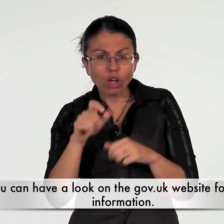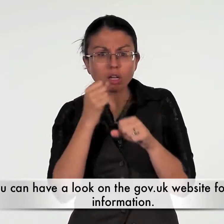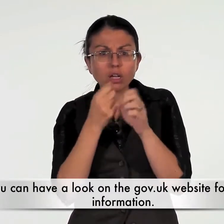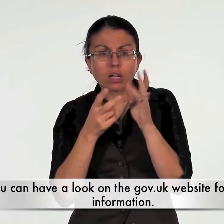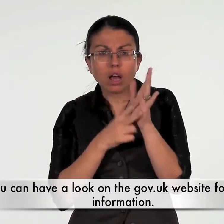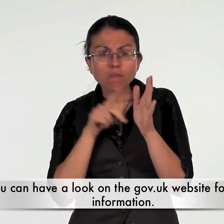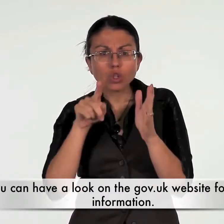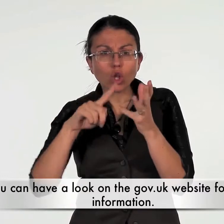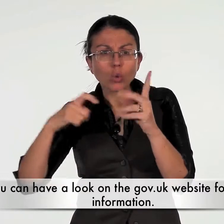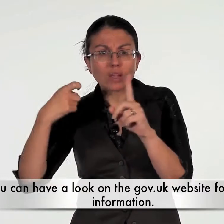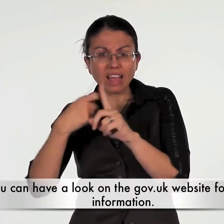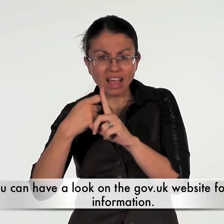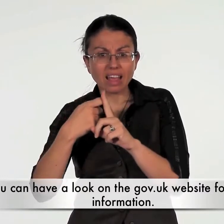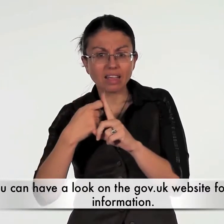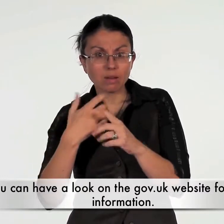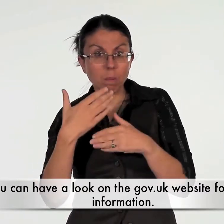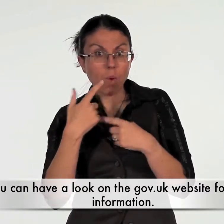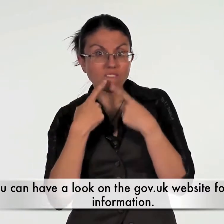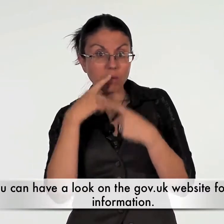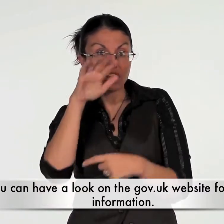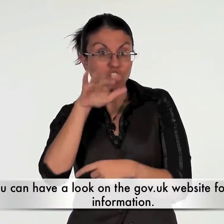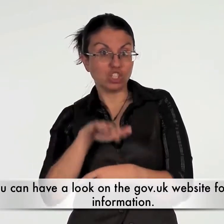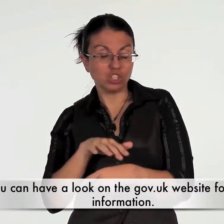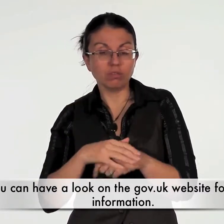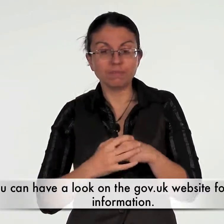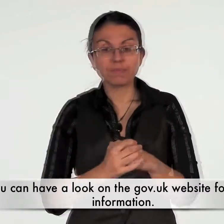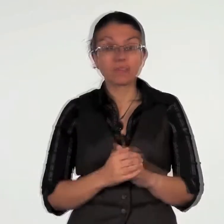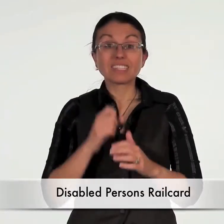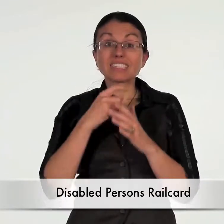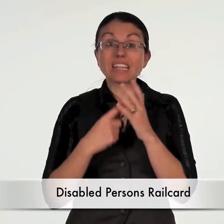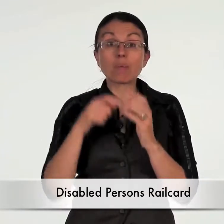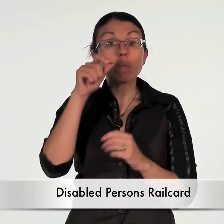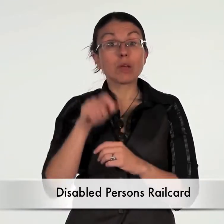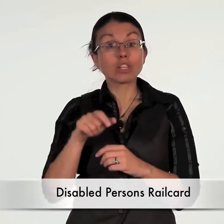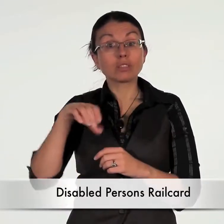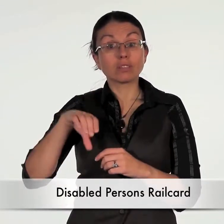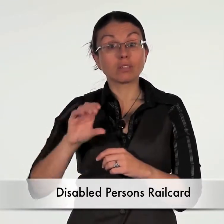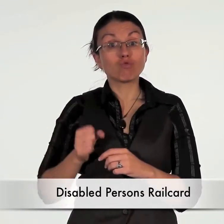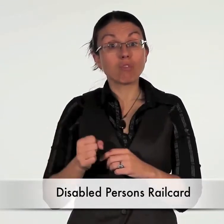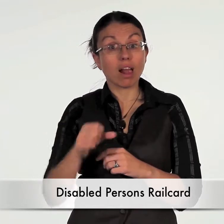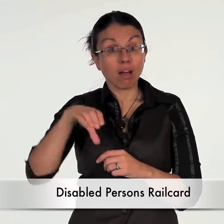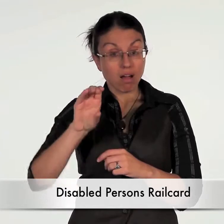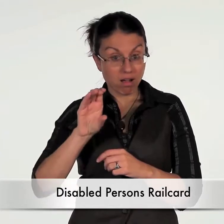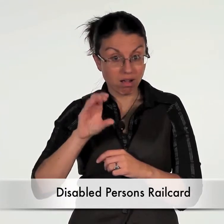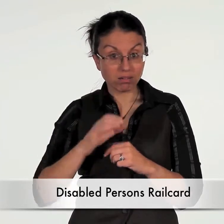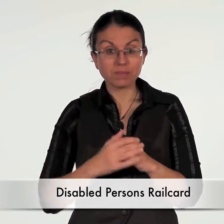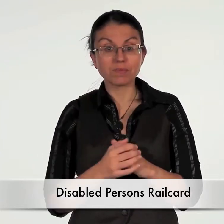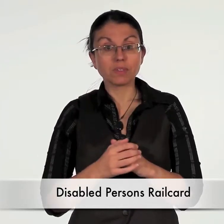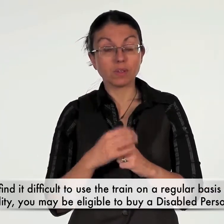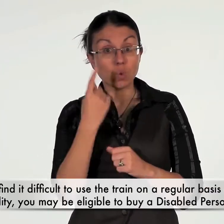you can have a look on the gov.uk website for more information disabled persons rail card